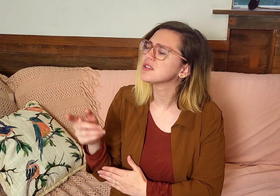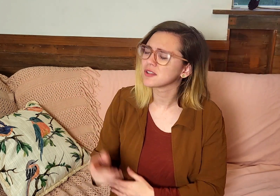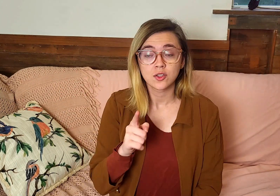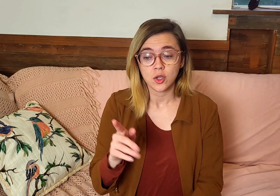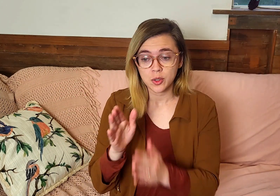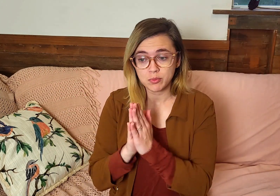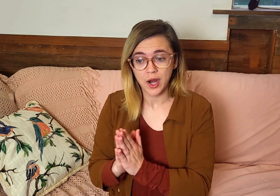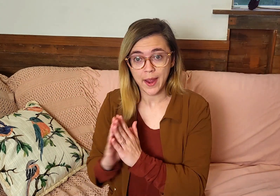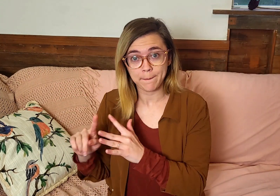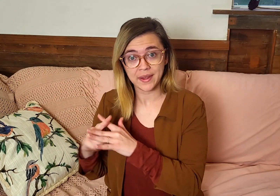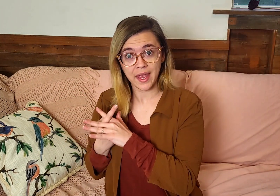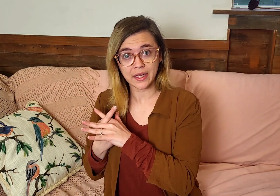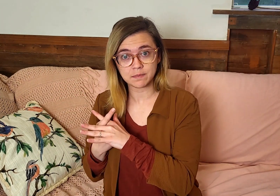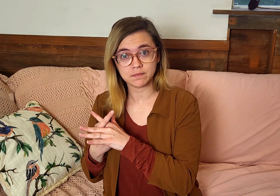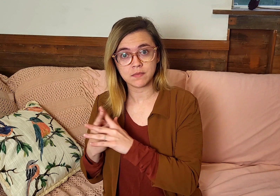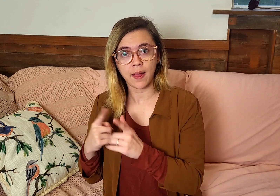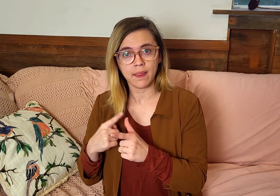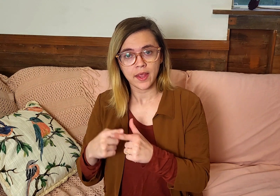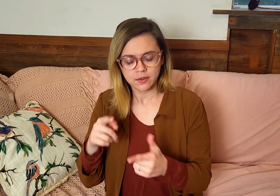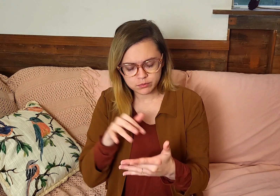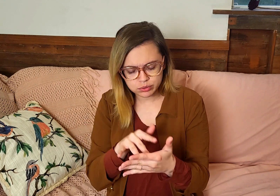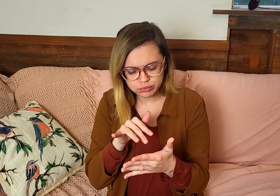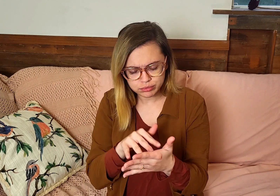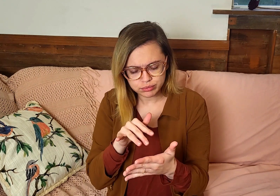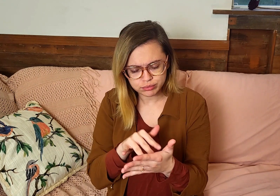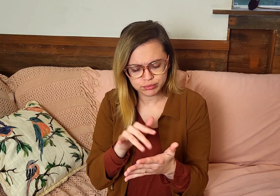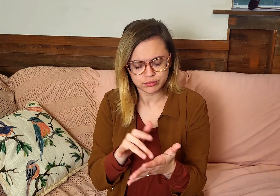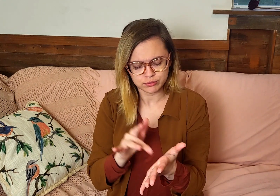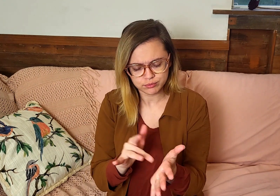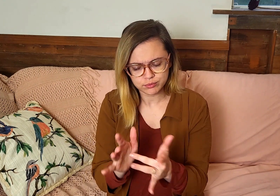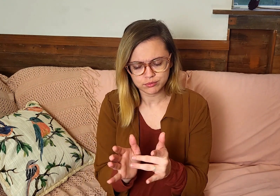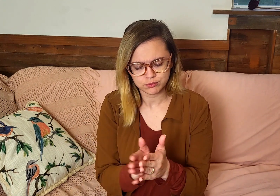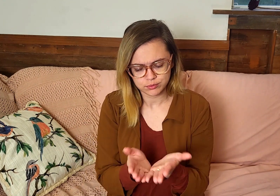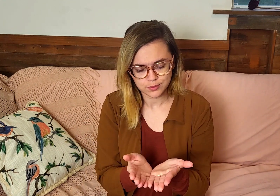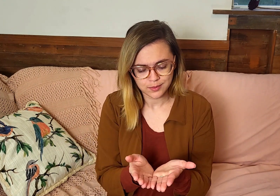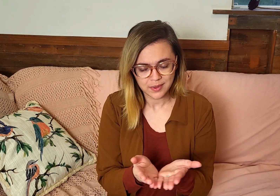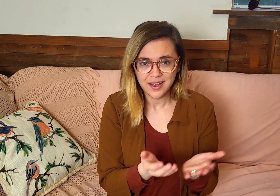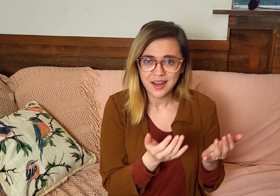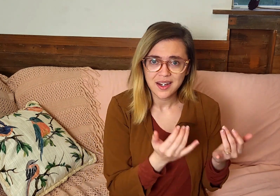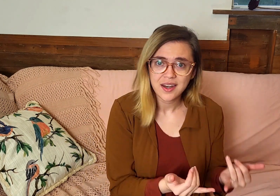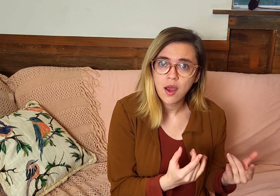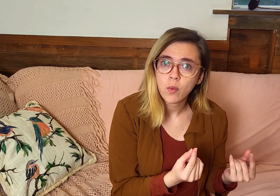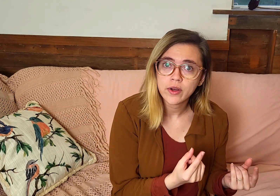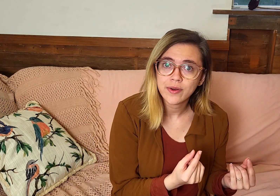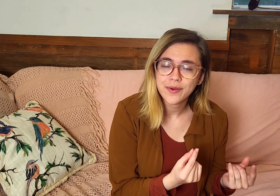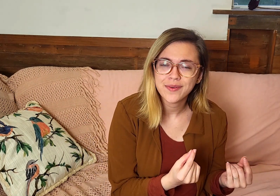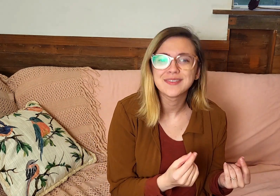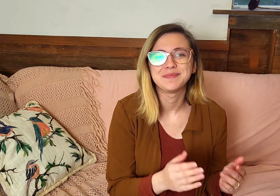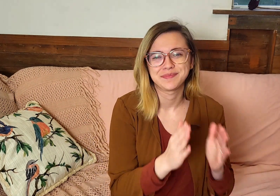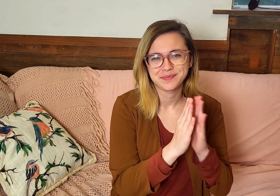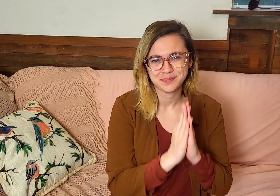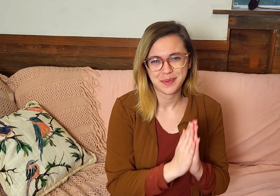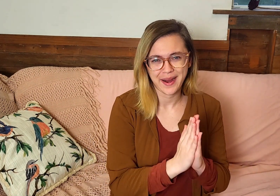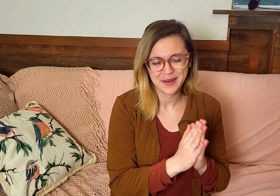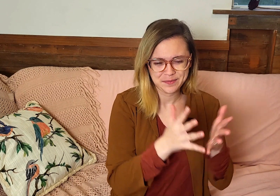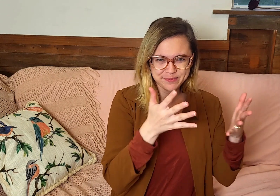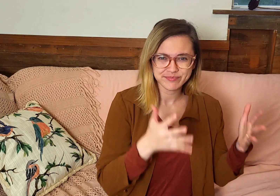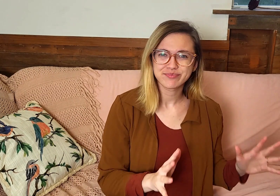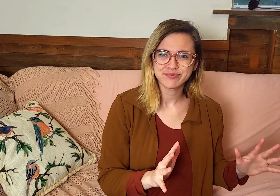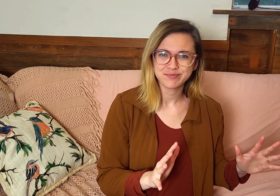so in the same way that we pray before we study and read the scripture, now at the end you also